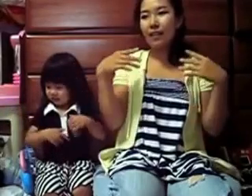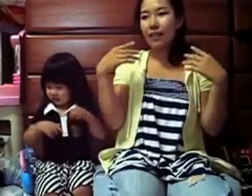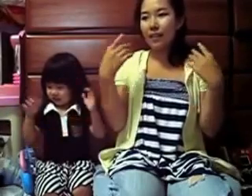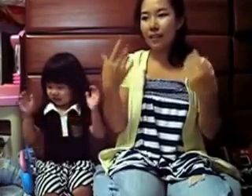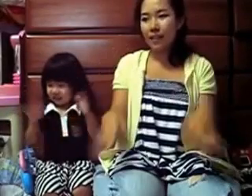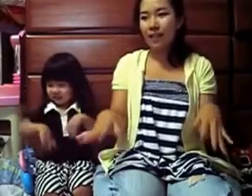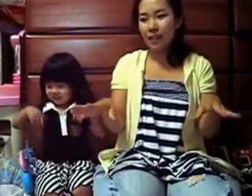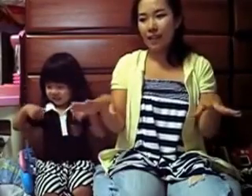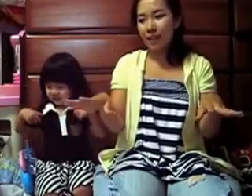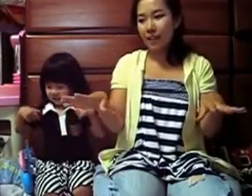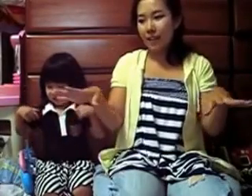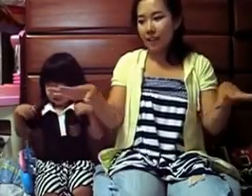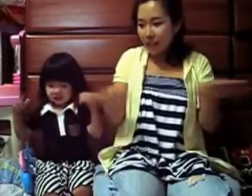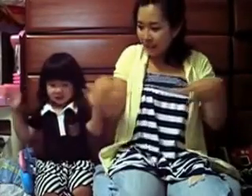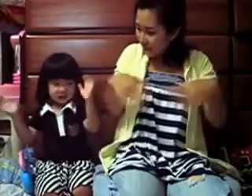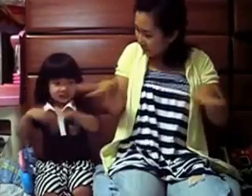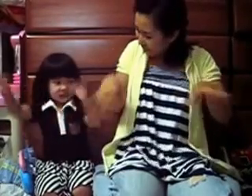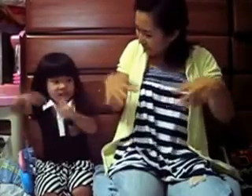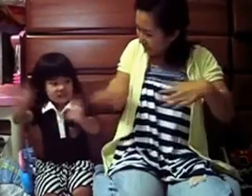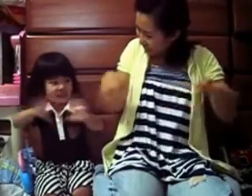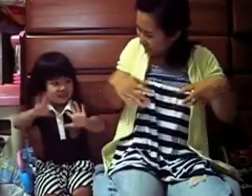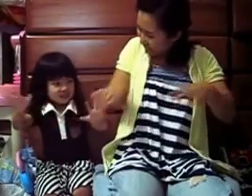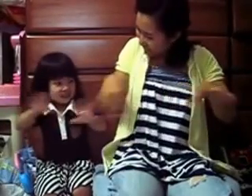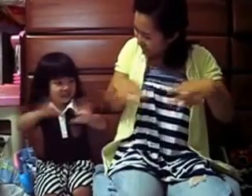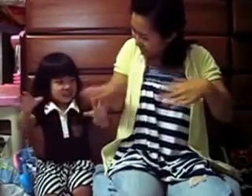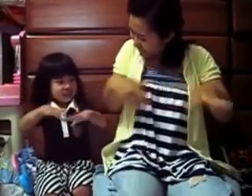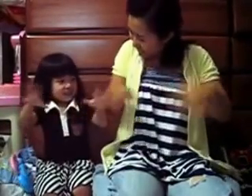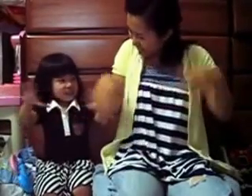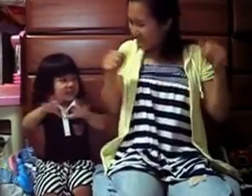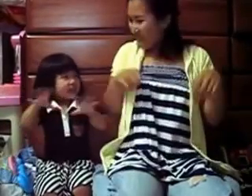you can. Shake, your hands as quickly as you can.